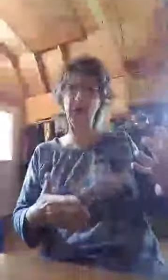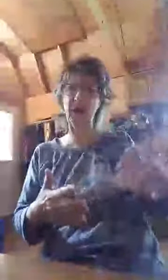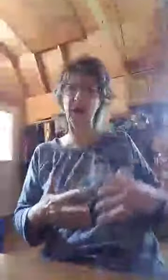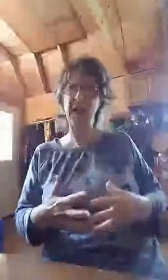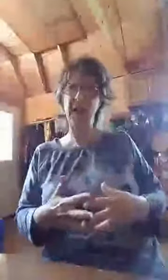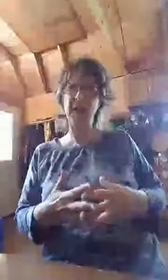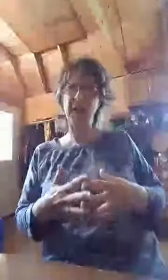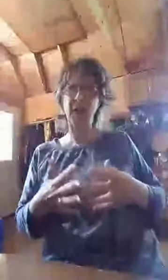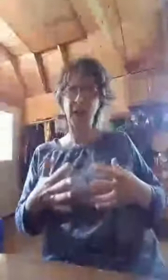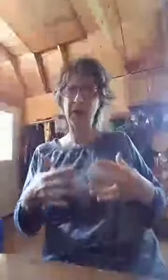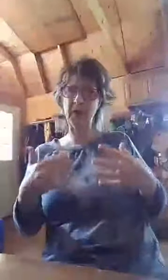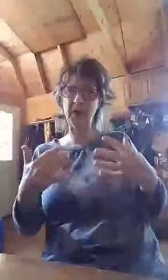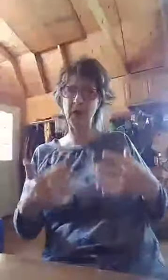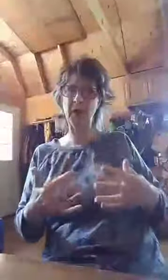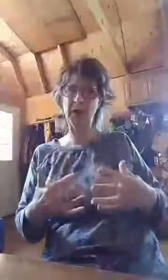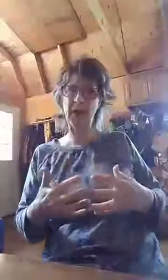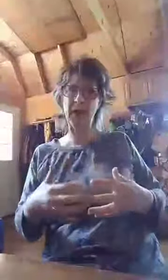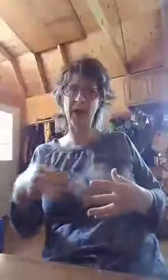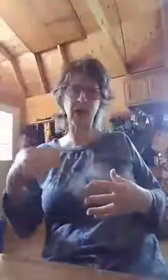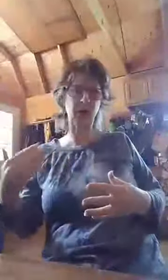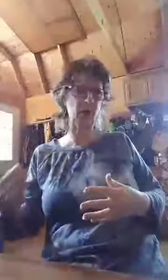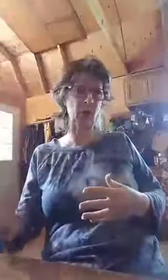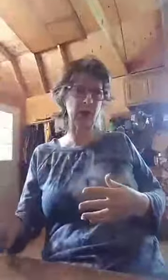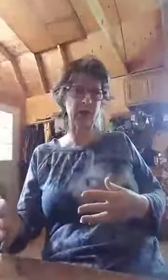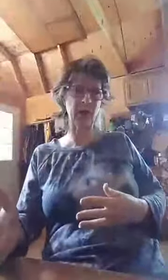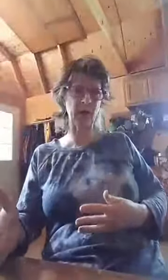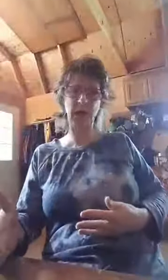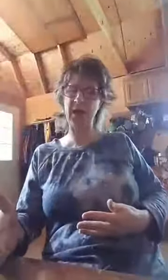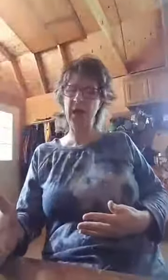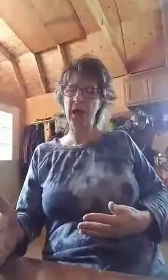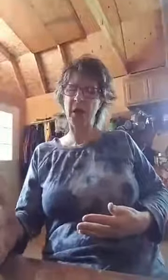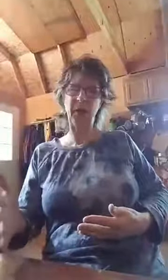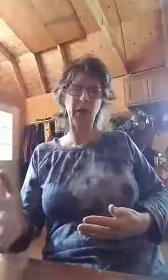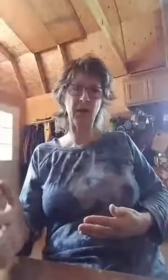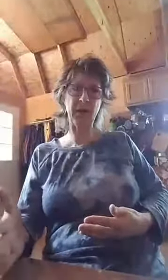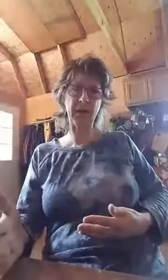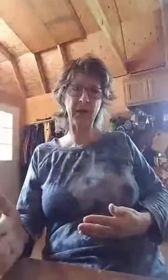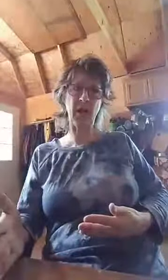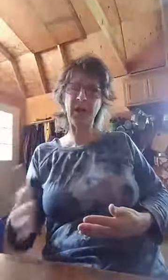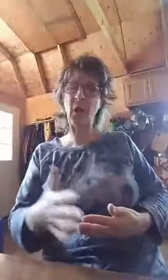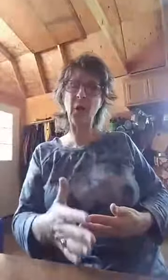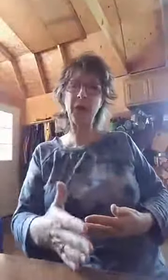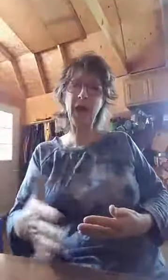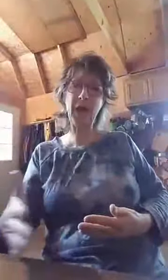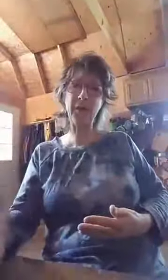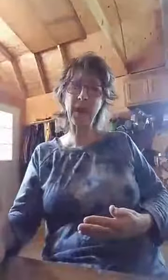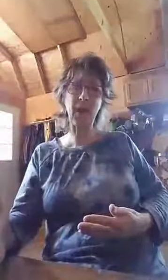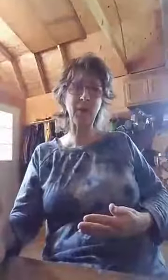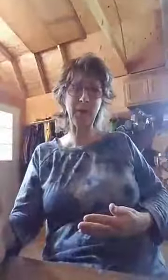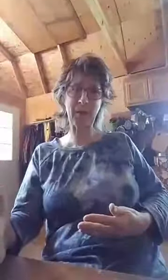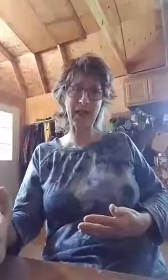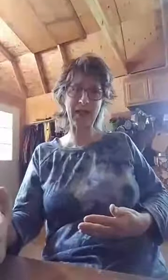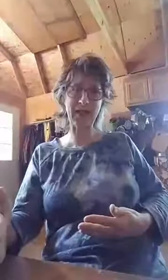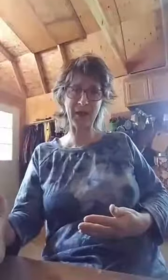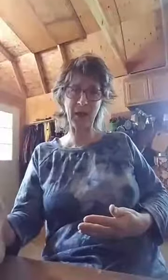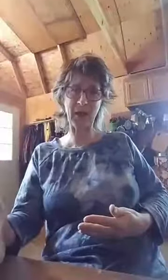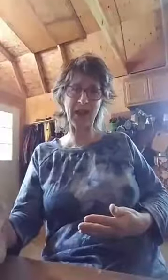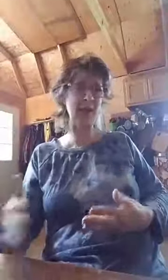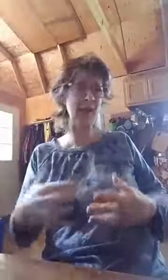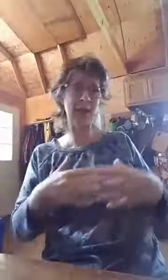about it. And the Holy Spirit told me that I used to go for a walk every morning, about 45 minutes long. And that whole time I would be praying in the spirit and I would get